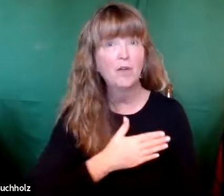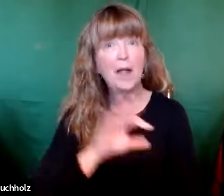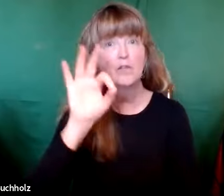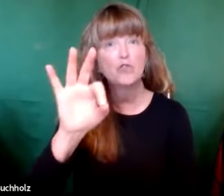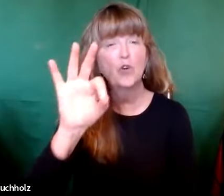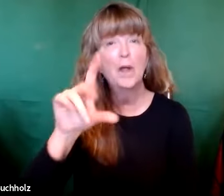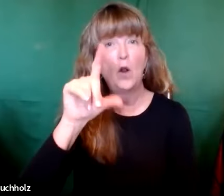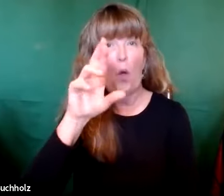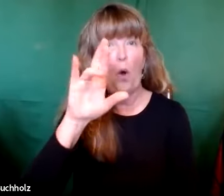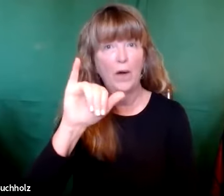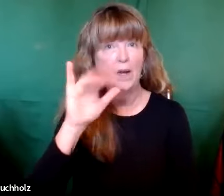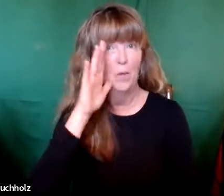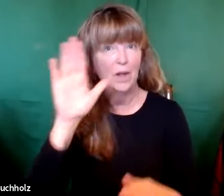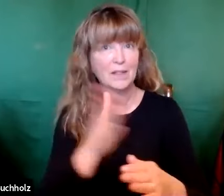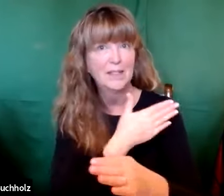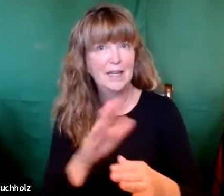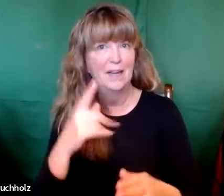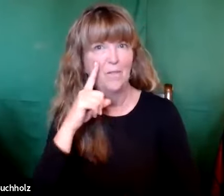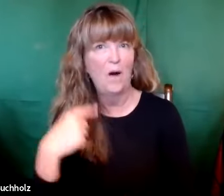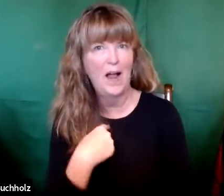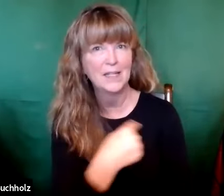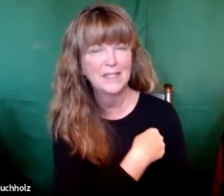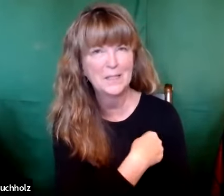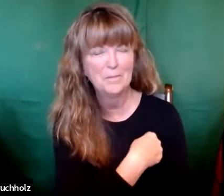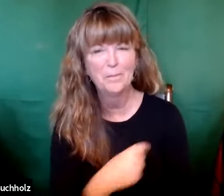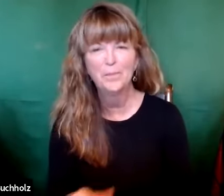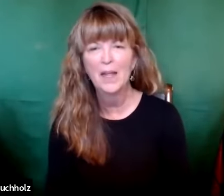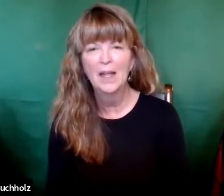loved that song. And after my sermon, Lori is going to sing this for us.